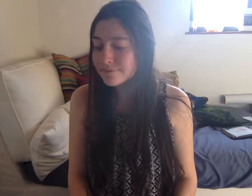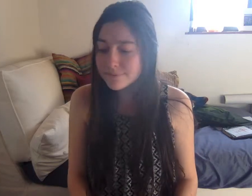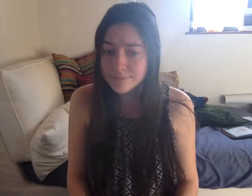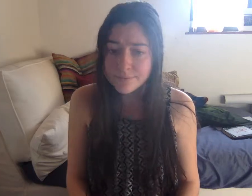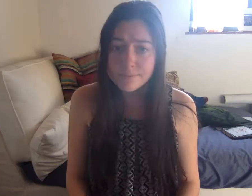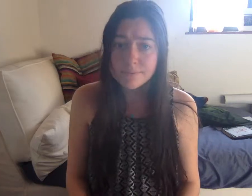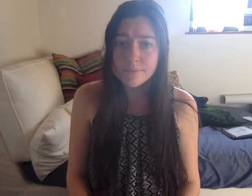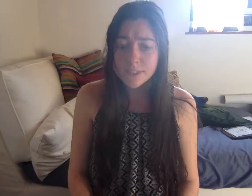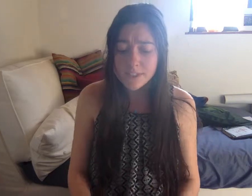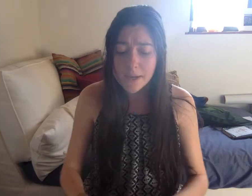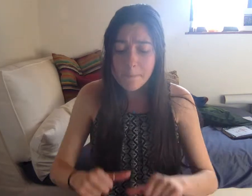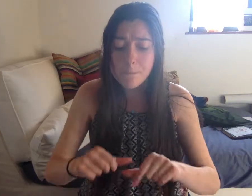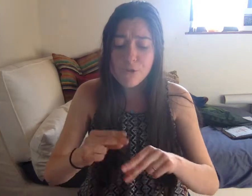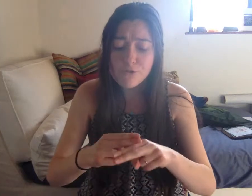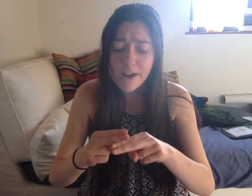It's temporary.